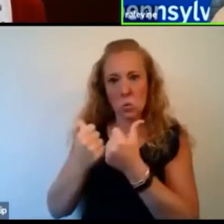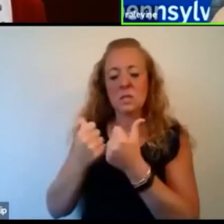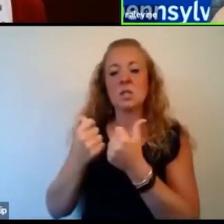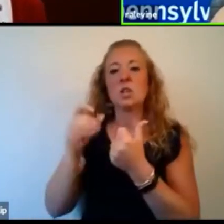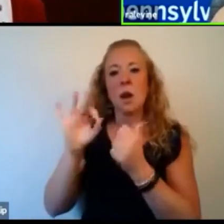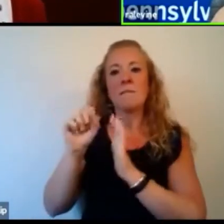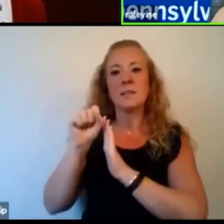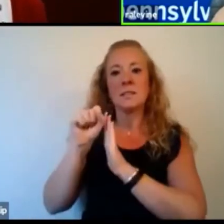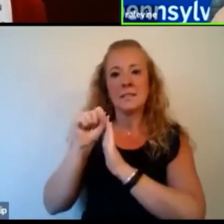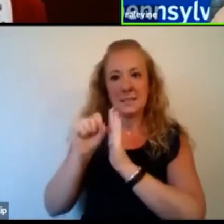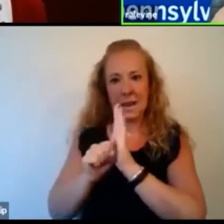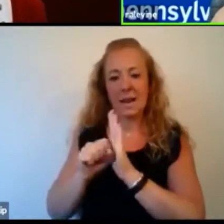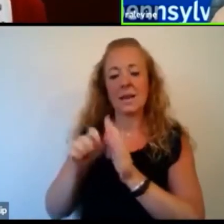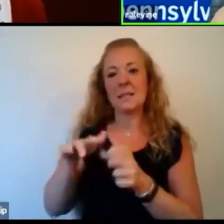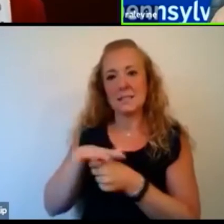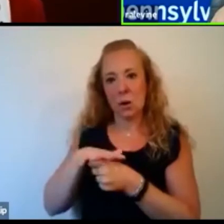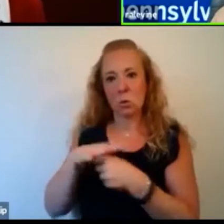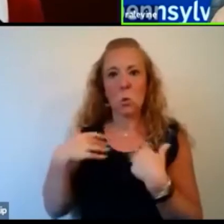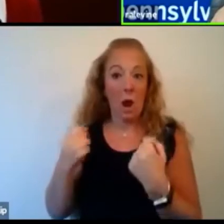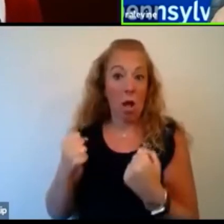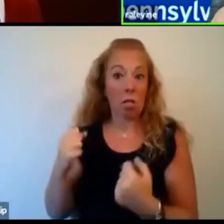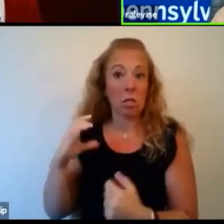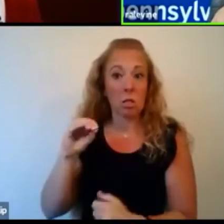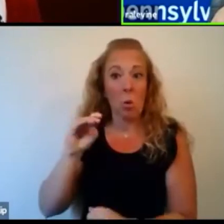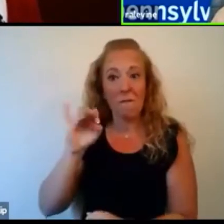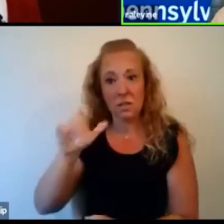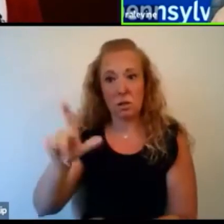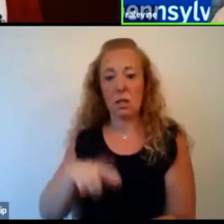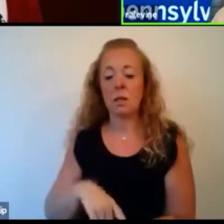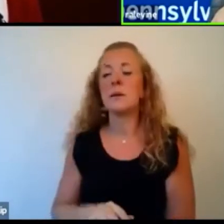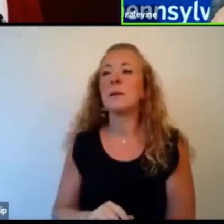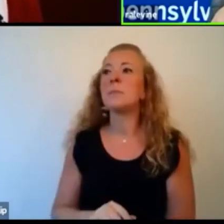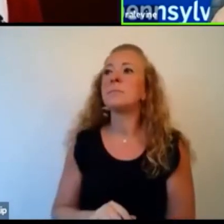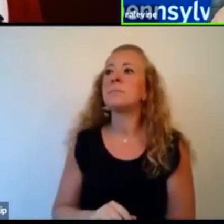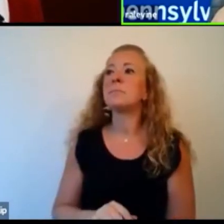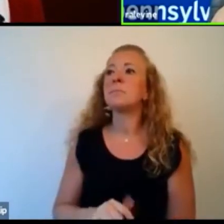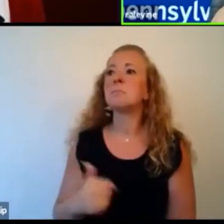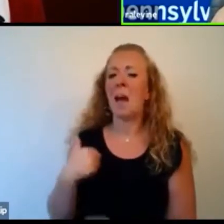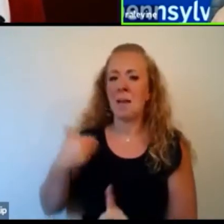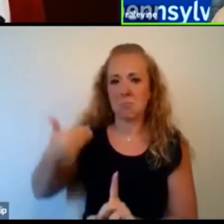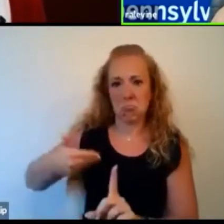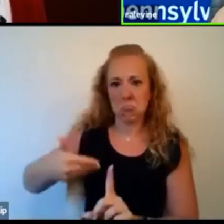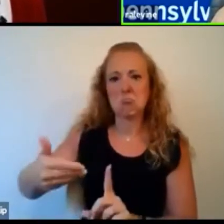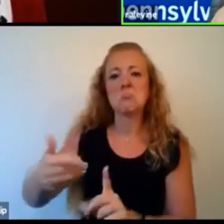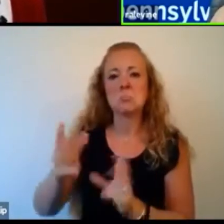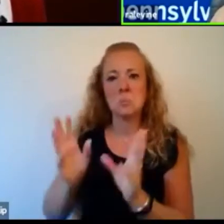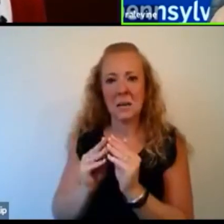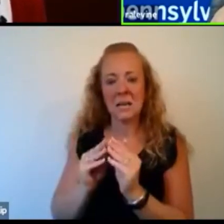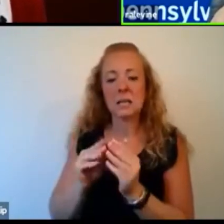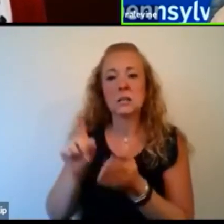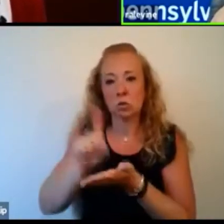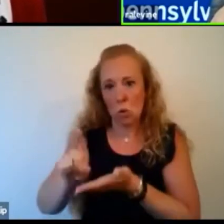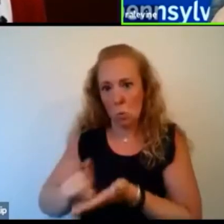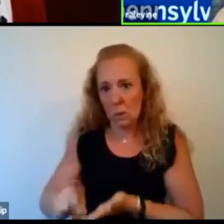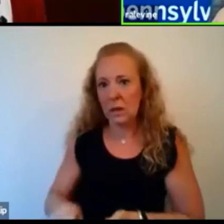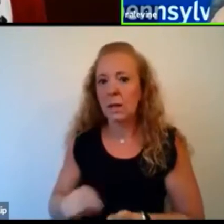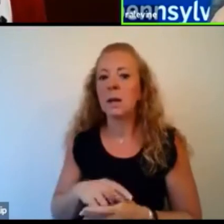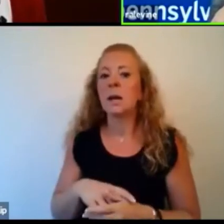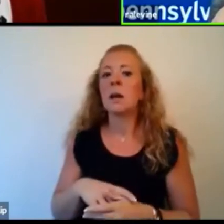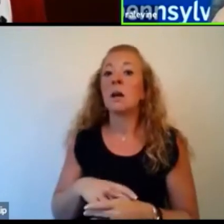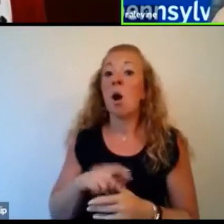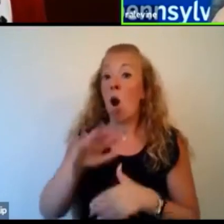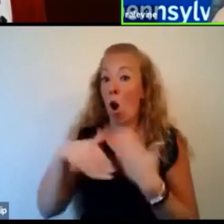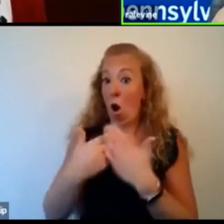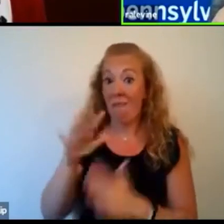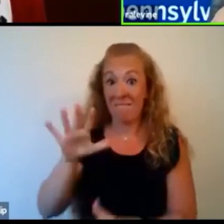Territorial Health Officials. So we have regular meetings several times a week where all the state health officials